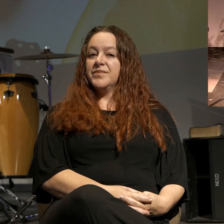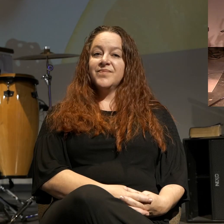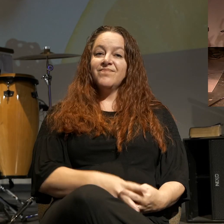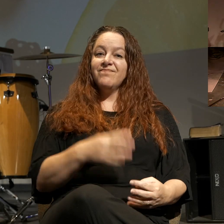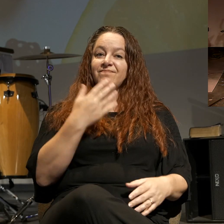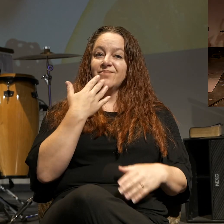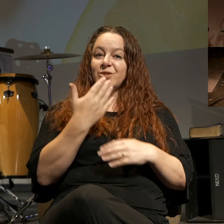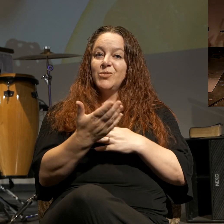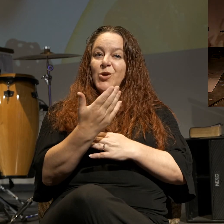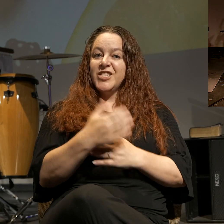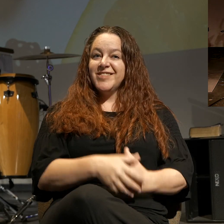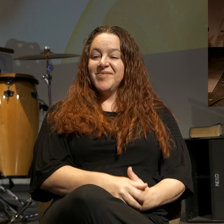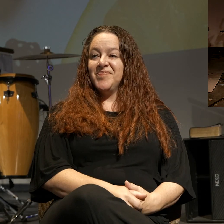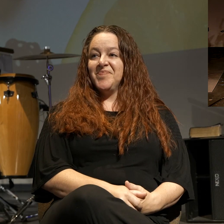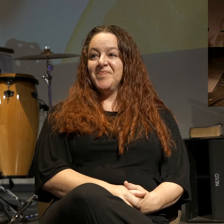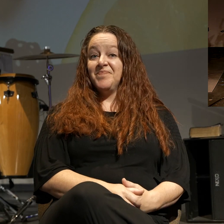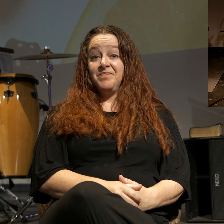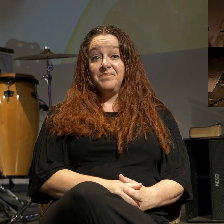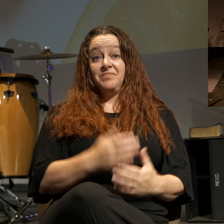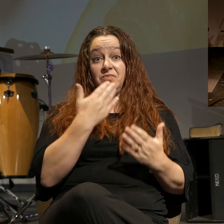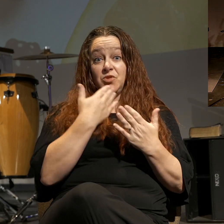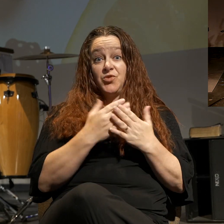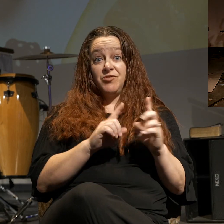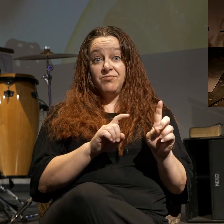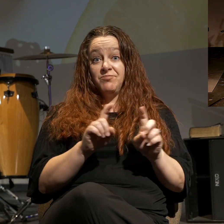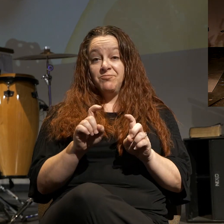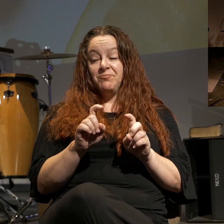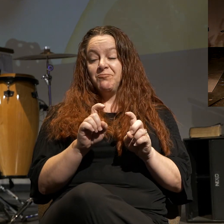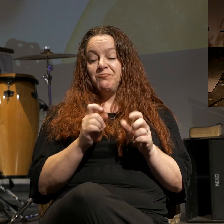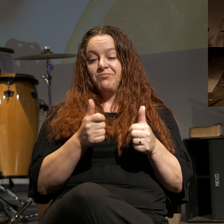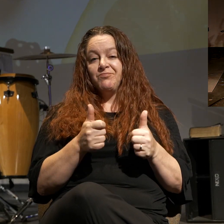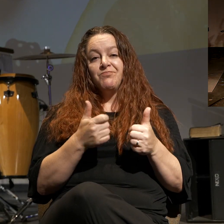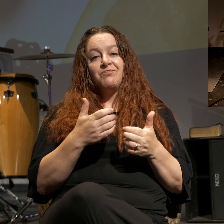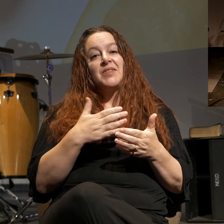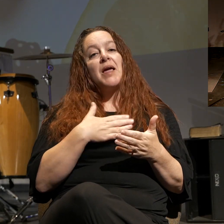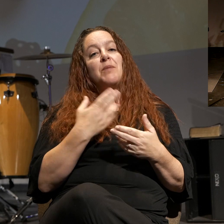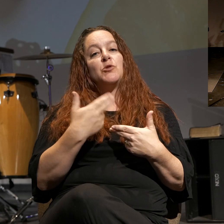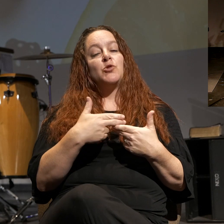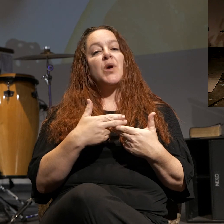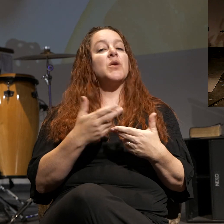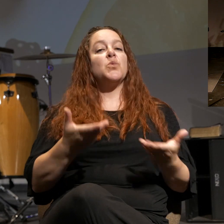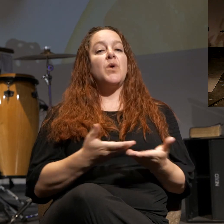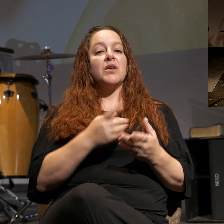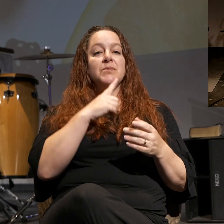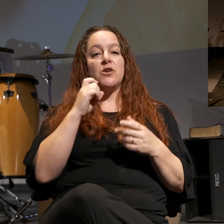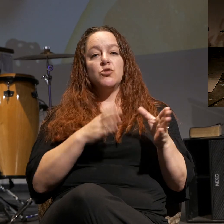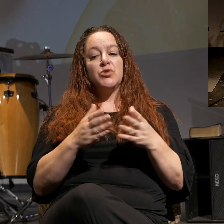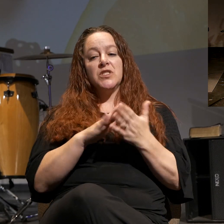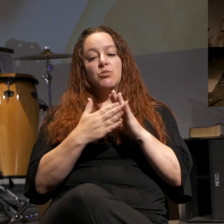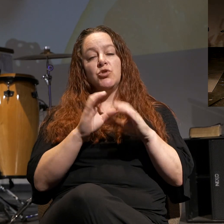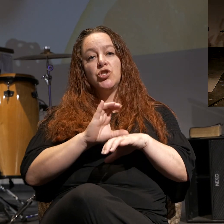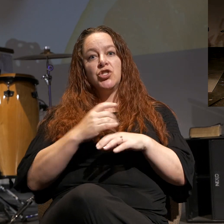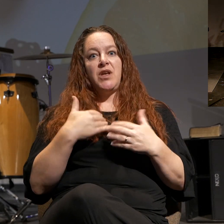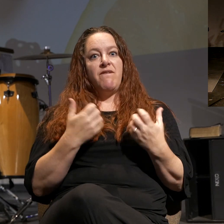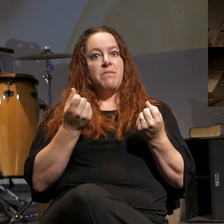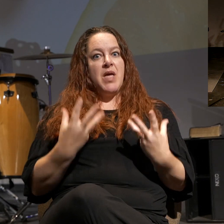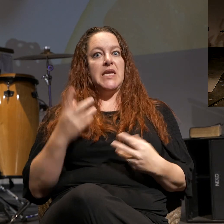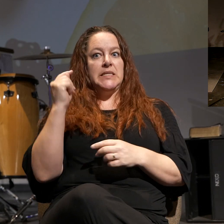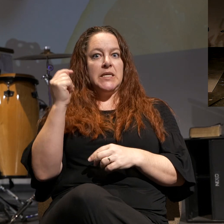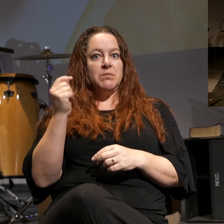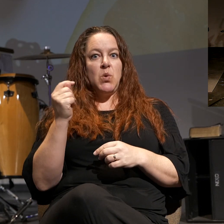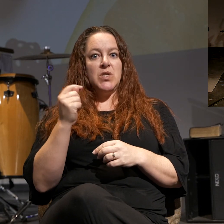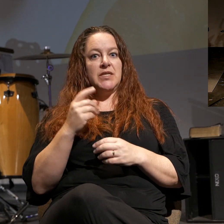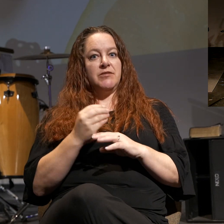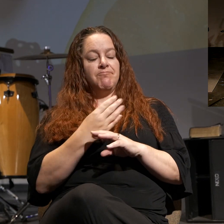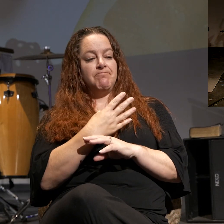Good morning. You guys doing well? Outstanding. Good to have you with us. Welcome to Desert Breeze Community Church. We have a lot of testimonies like that right